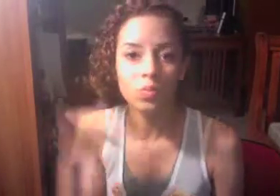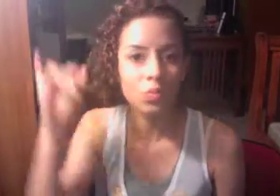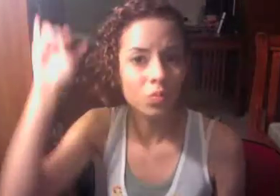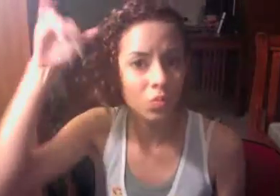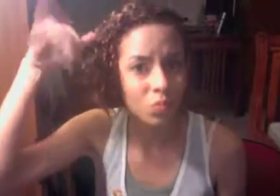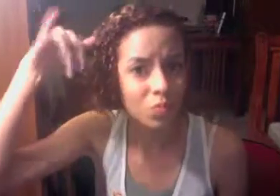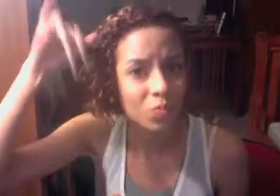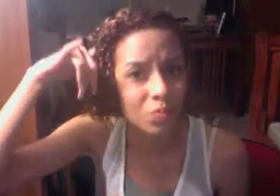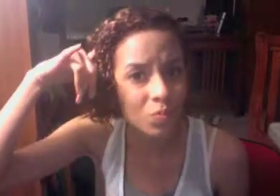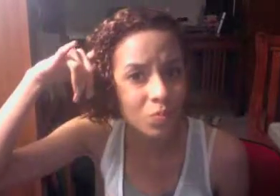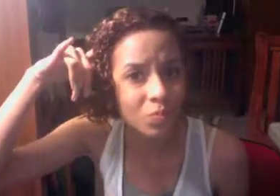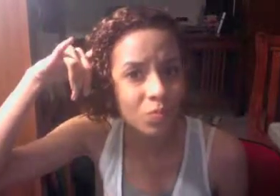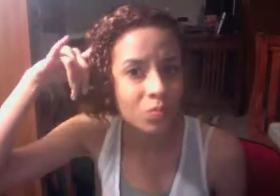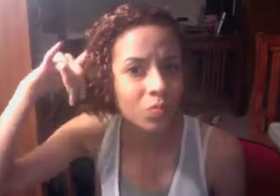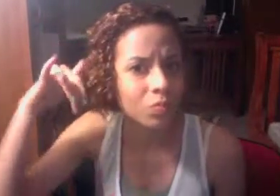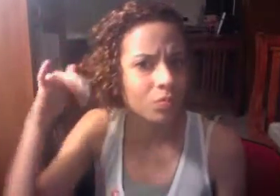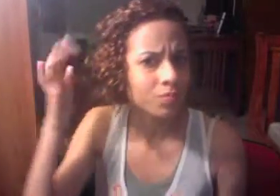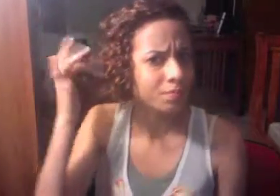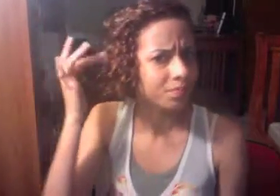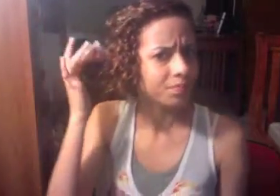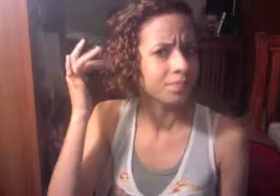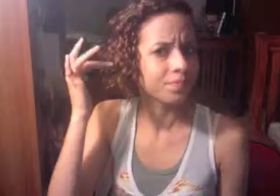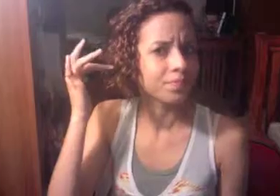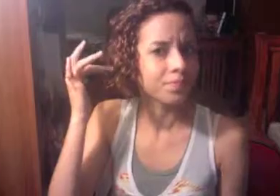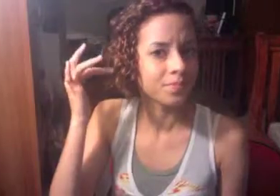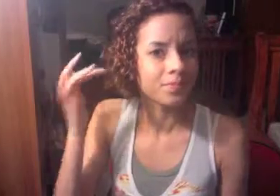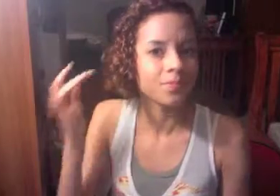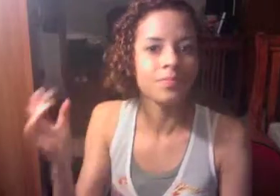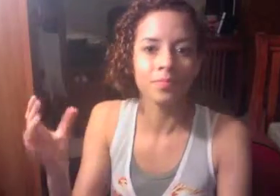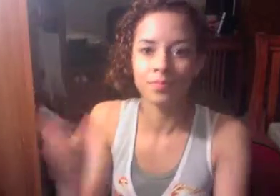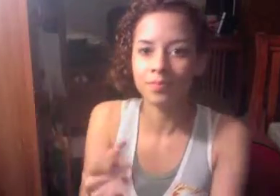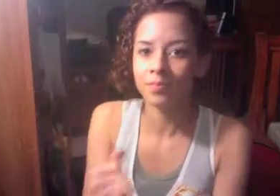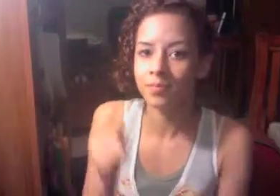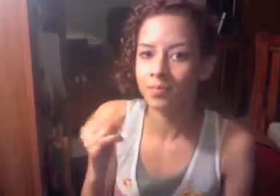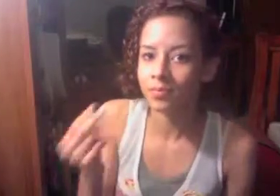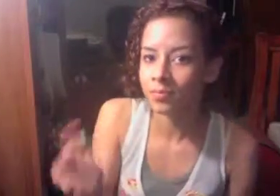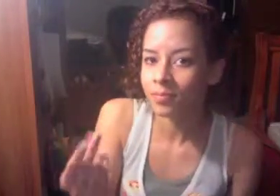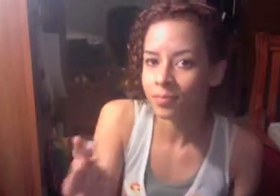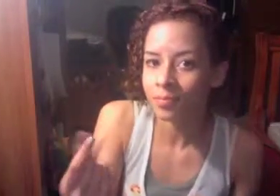She swallowed a cow to catch the dog.